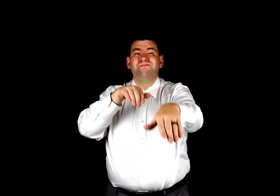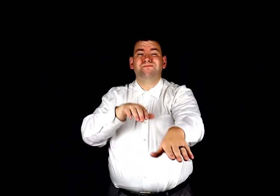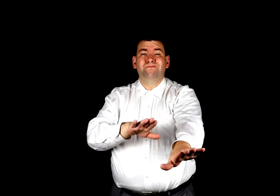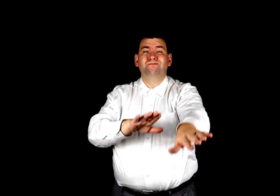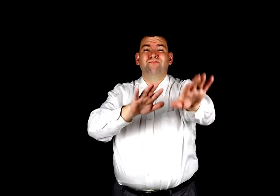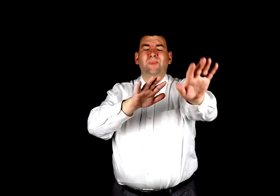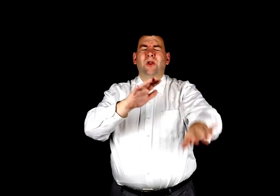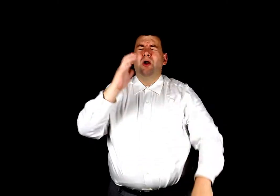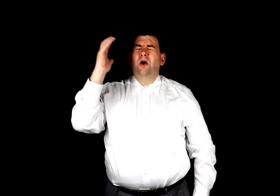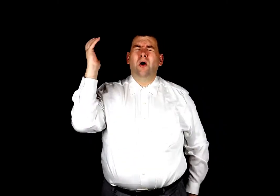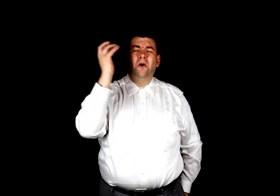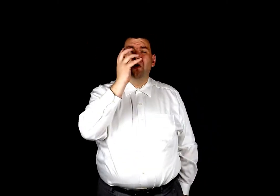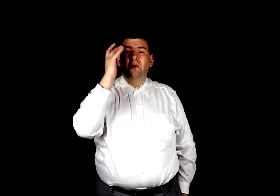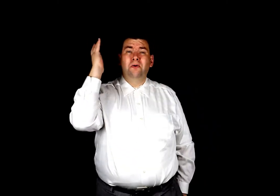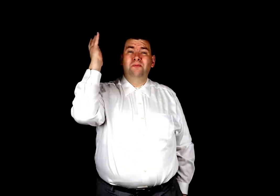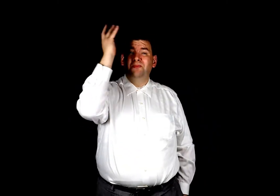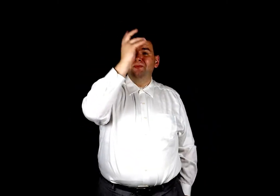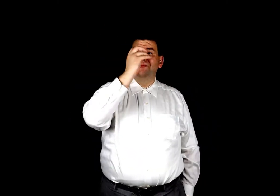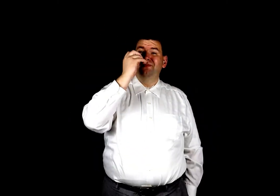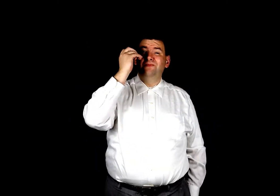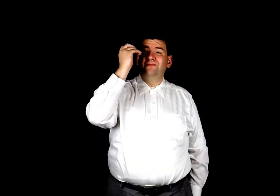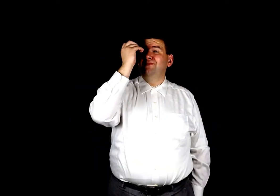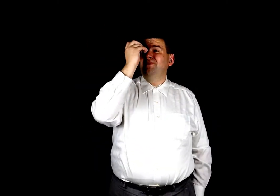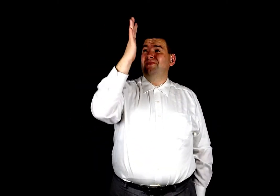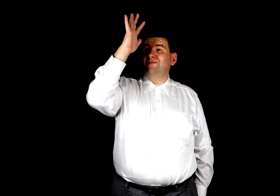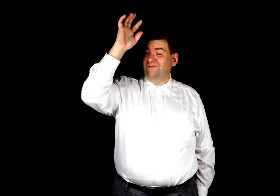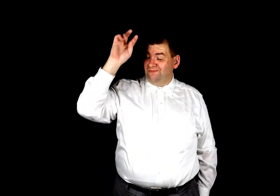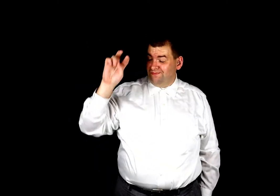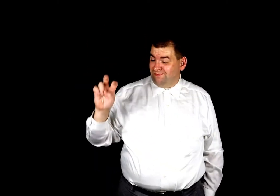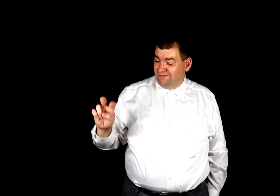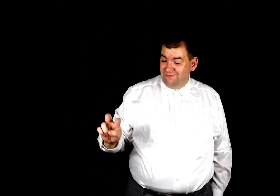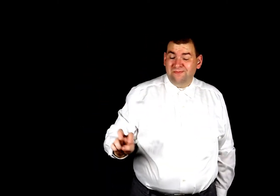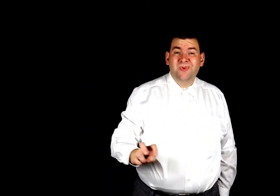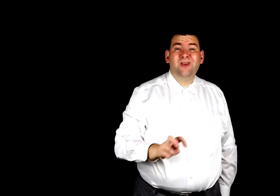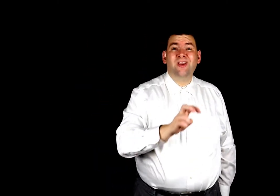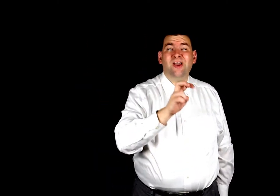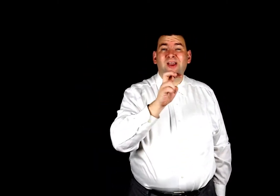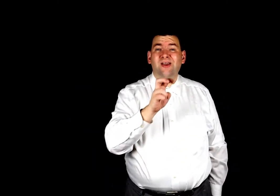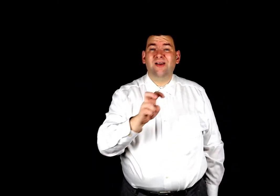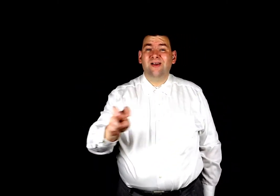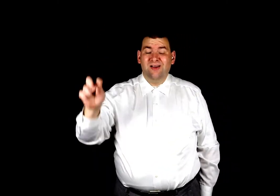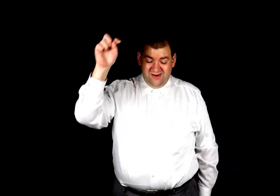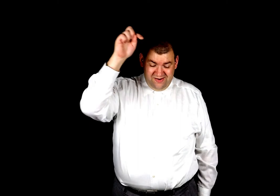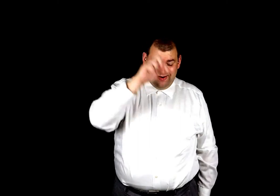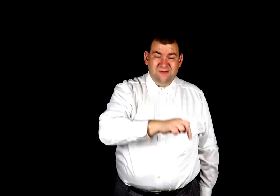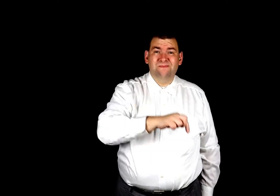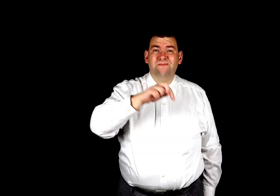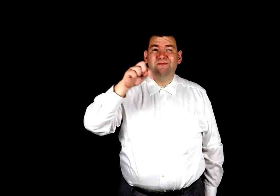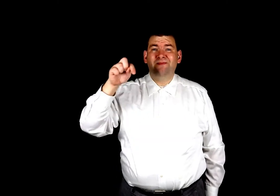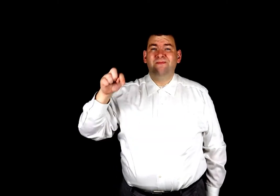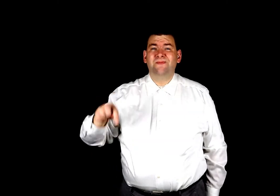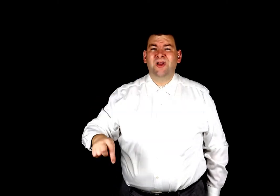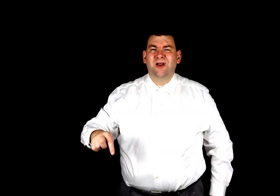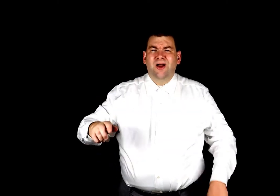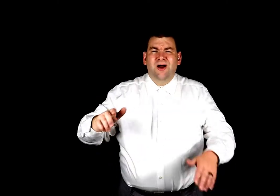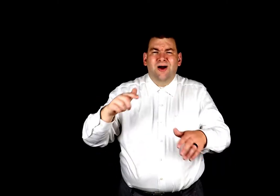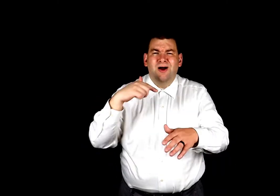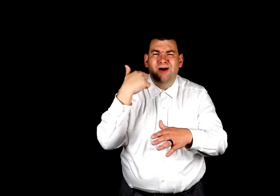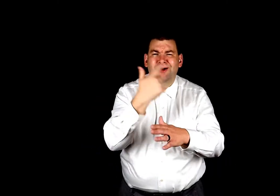Oh, beautiful for pilgrim feet,